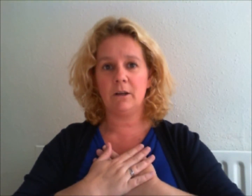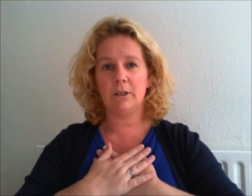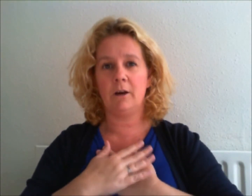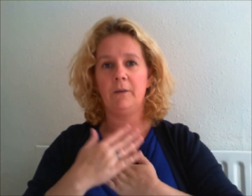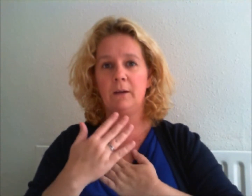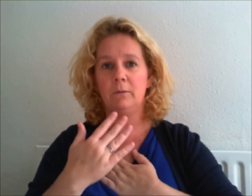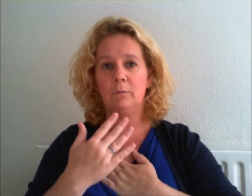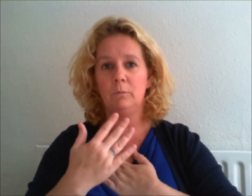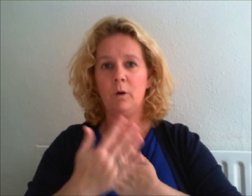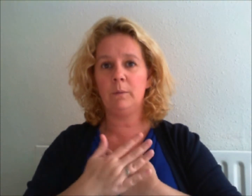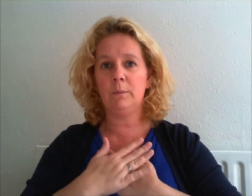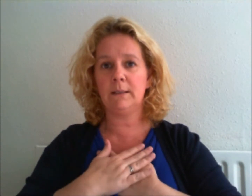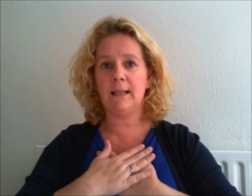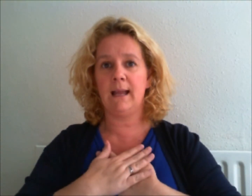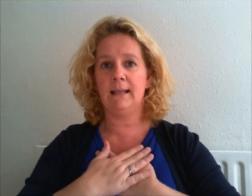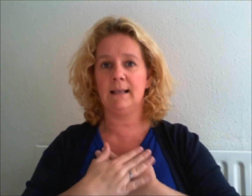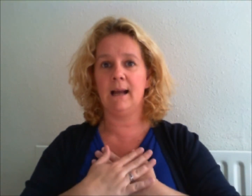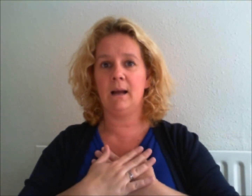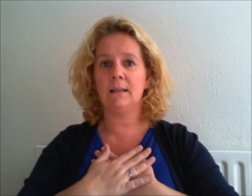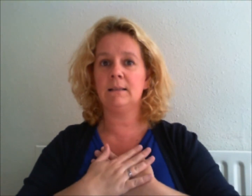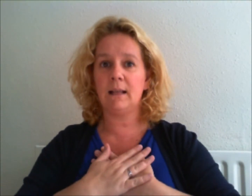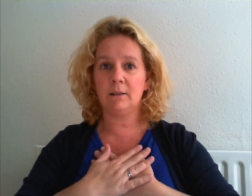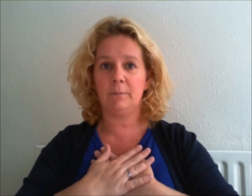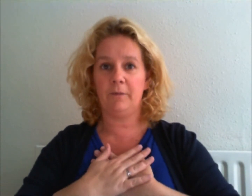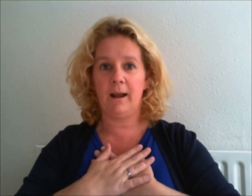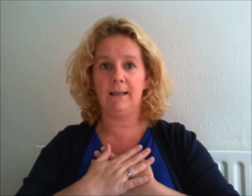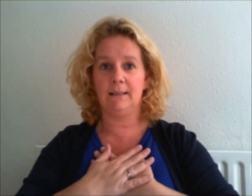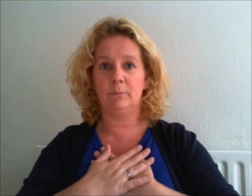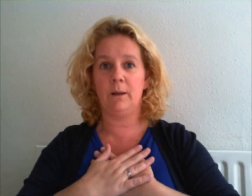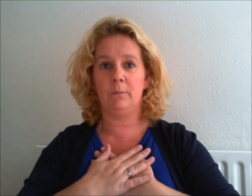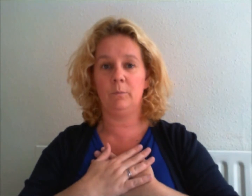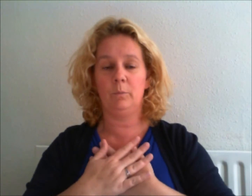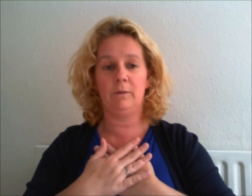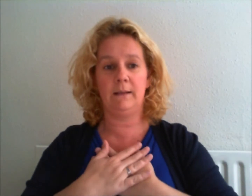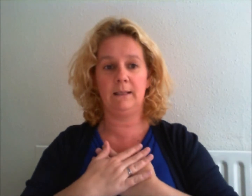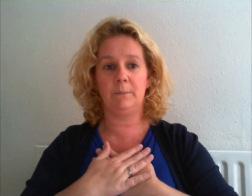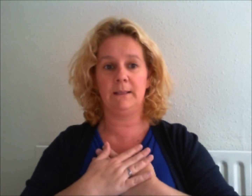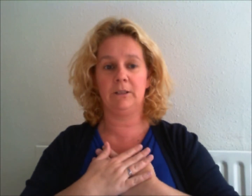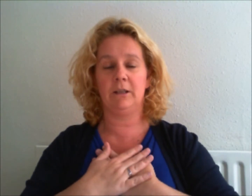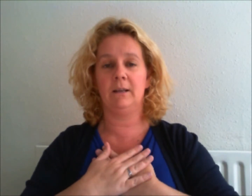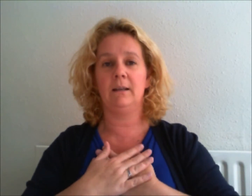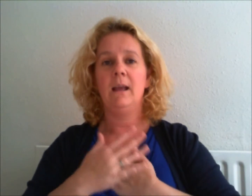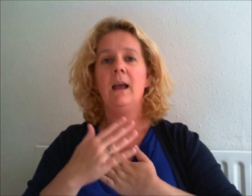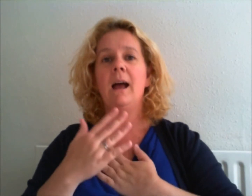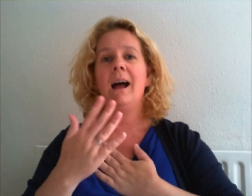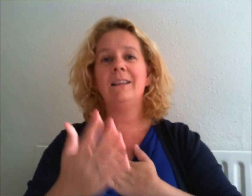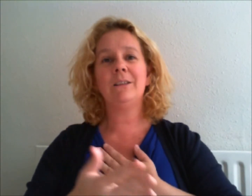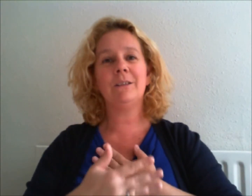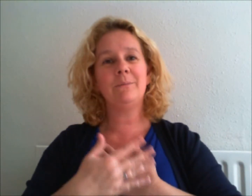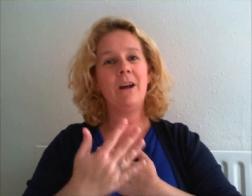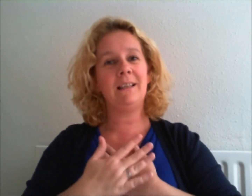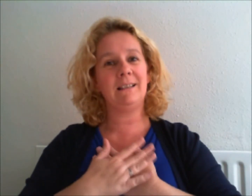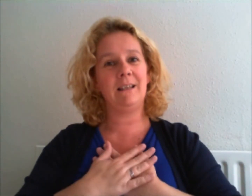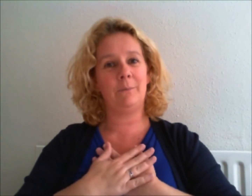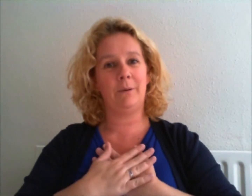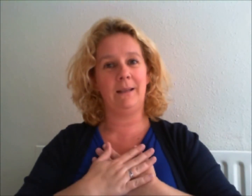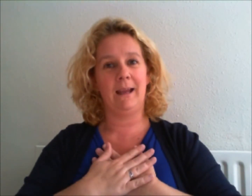start off and what we would say is our set up phrase when we're in this position and do some nice deep breathing.